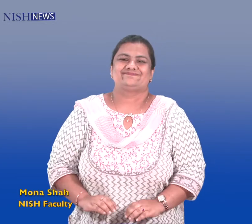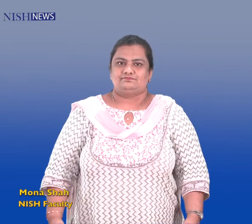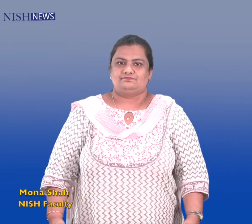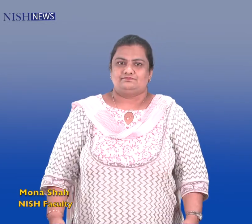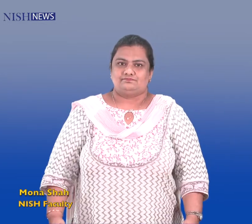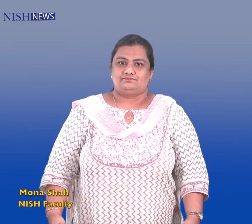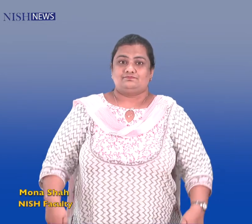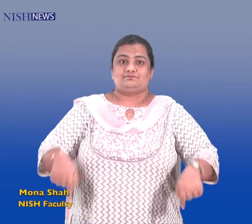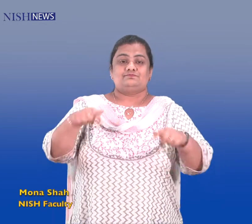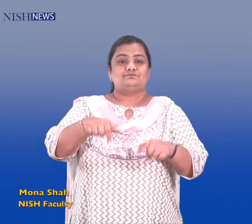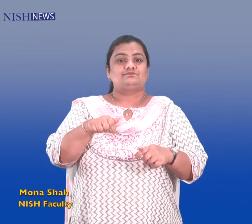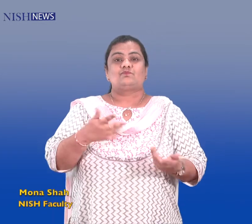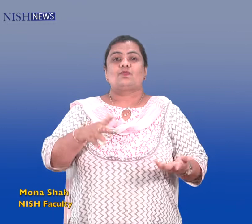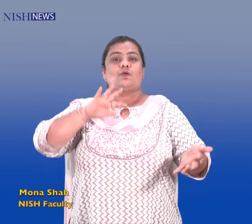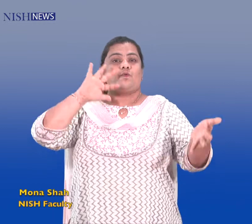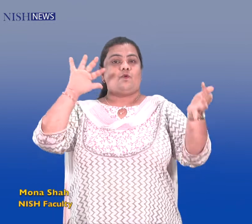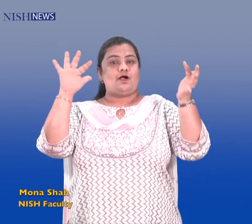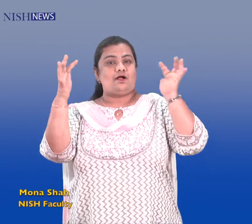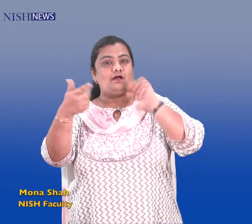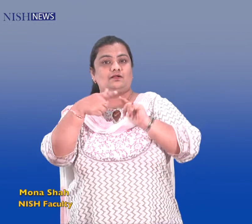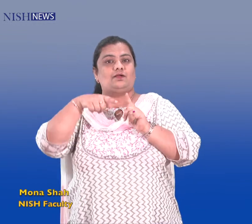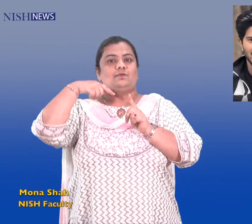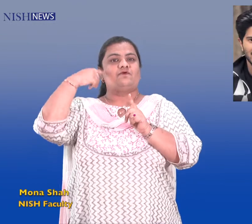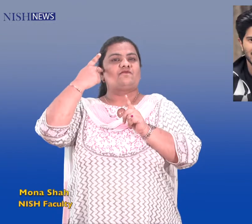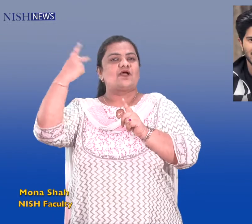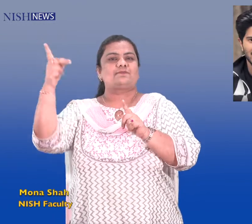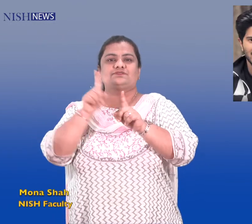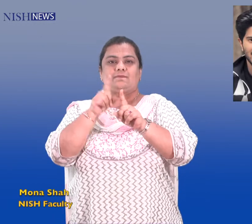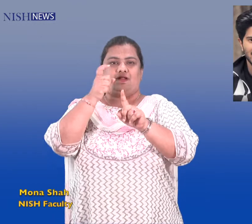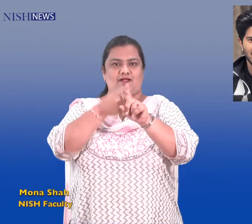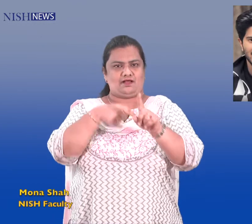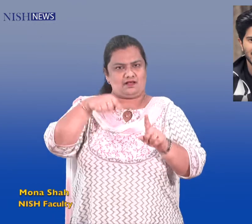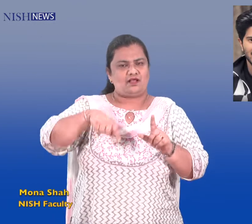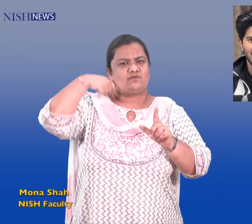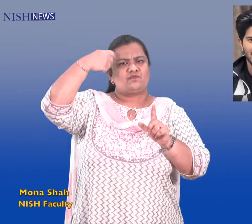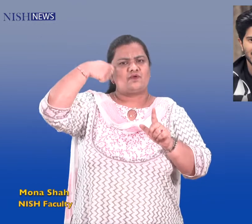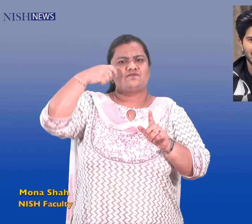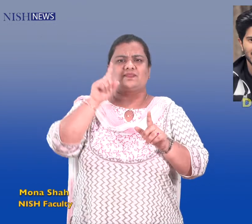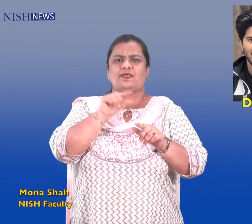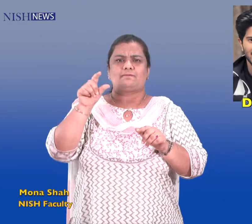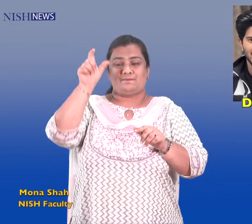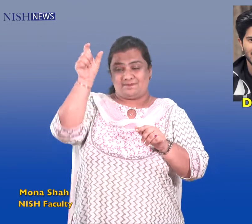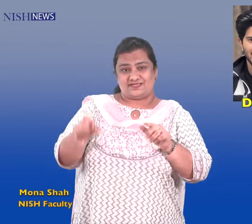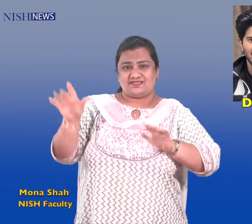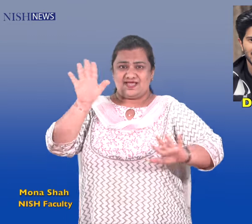When the whole globe was watching Kerala film actor Dhulkar Salman's face appeared on the world's tallest building Burj